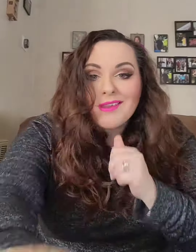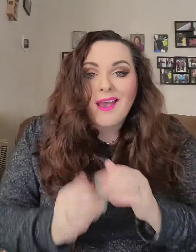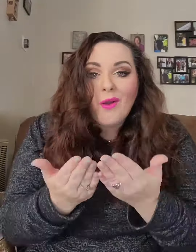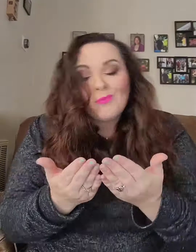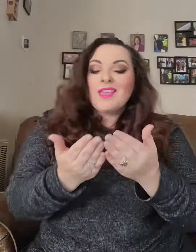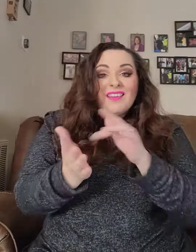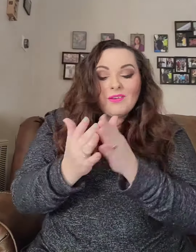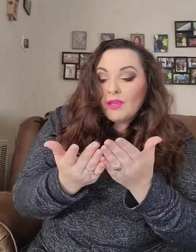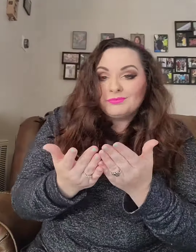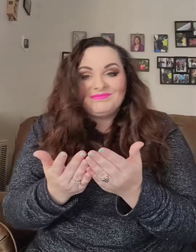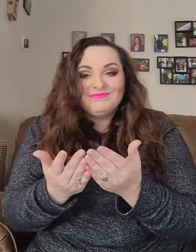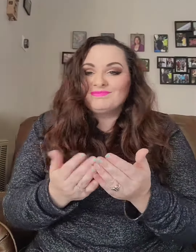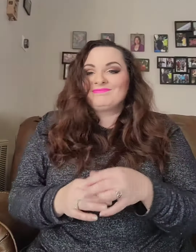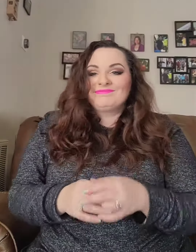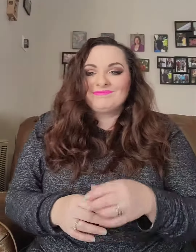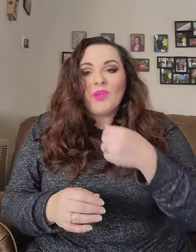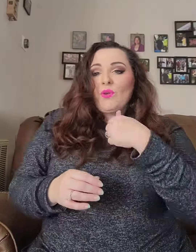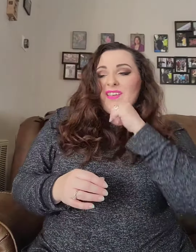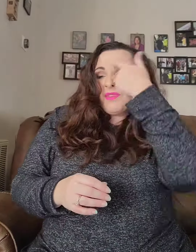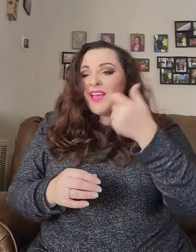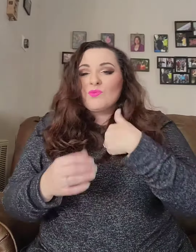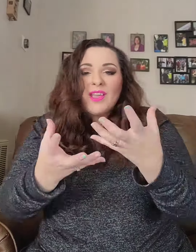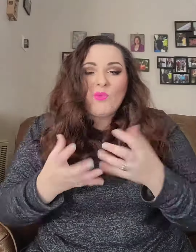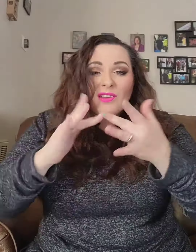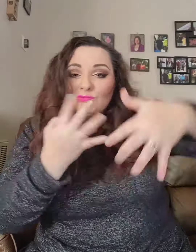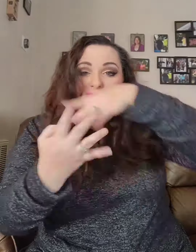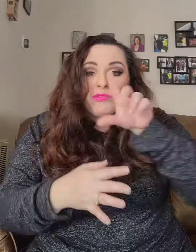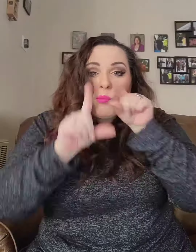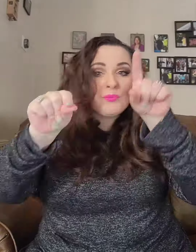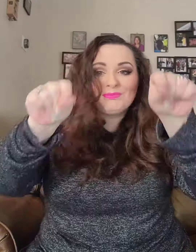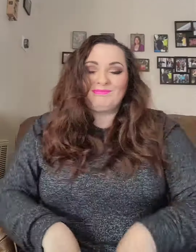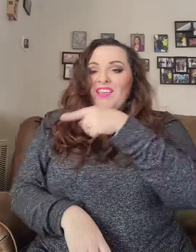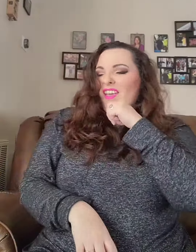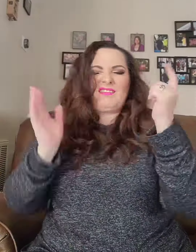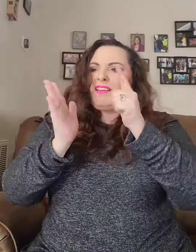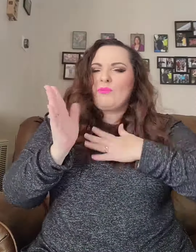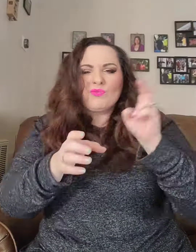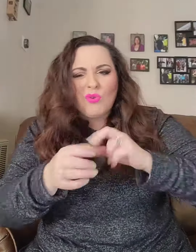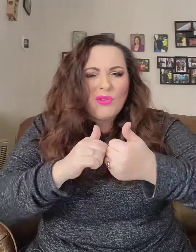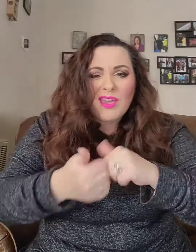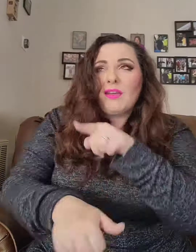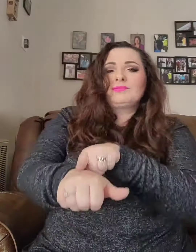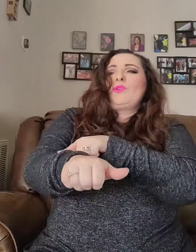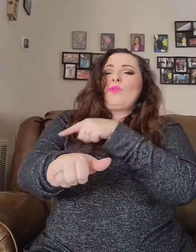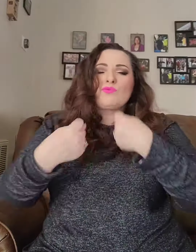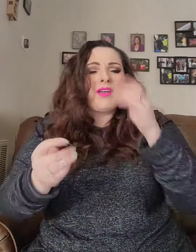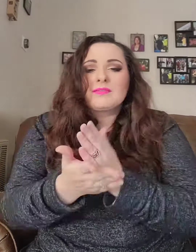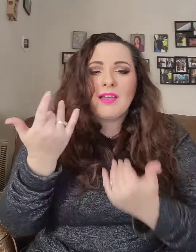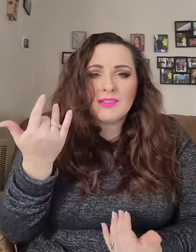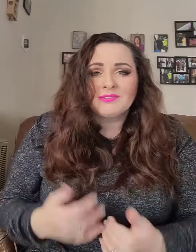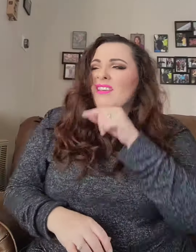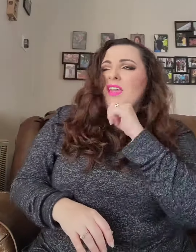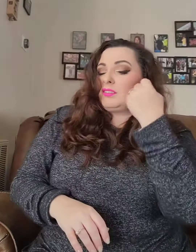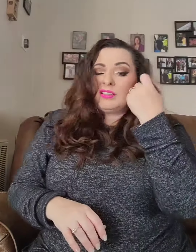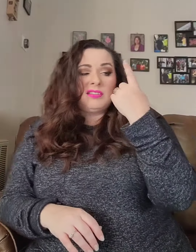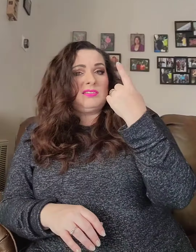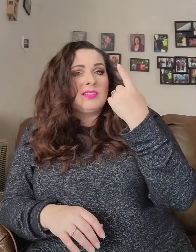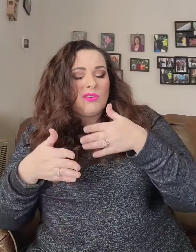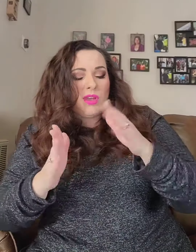But we not gon' open the Bible, we'd rather just open up Twitter They don't wanna let me in the game and they stalling They ain't too familiar with the